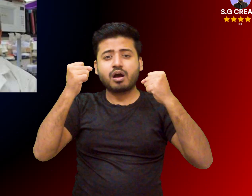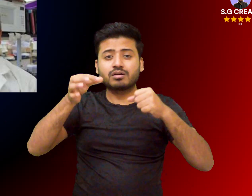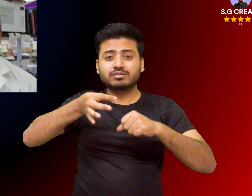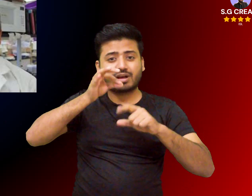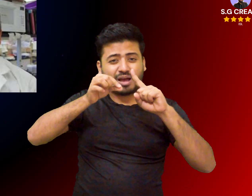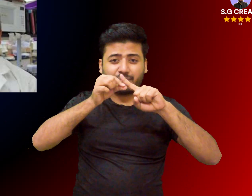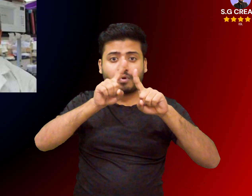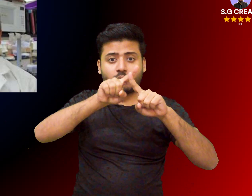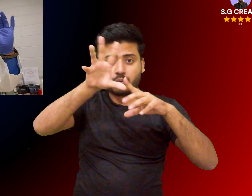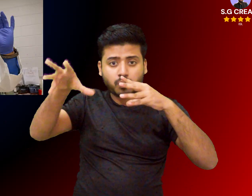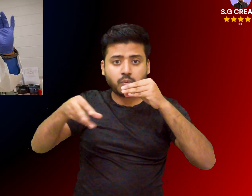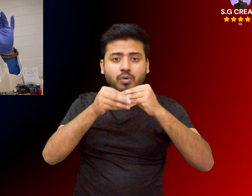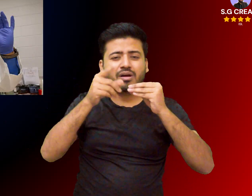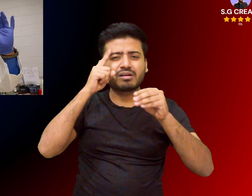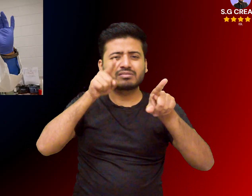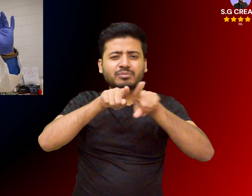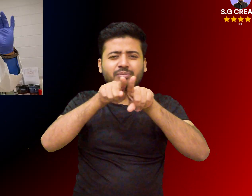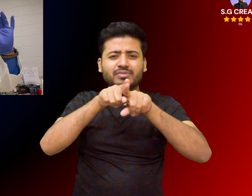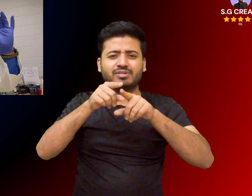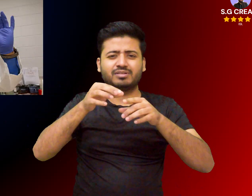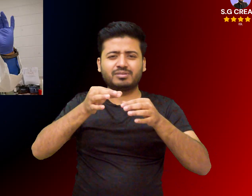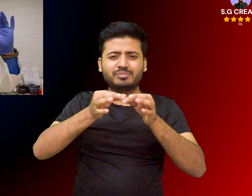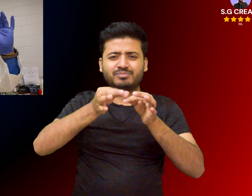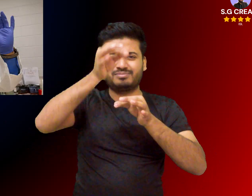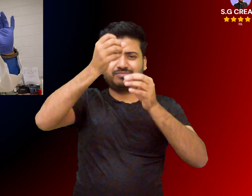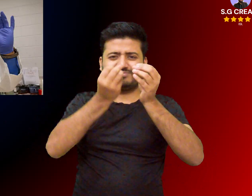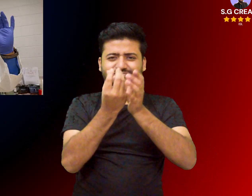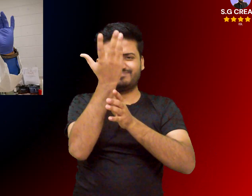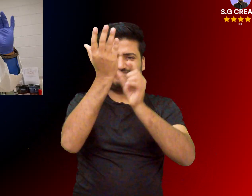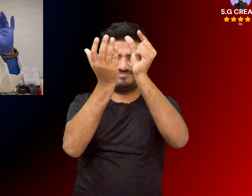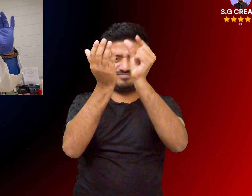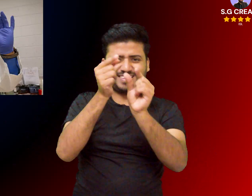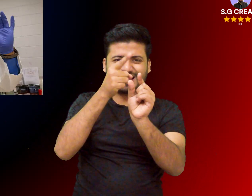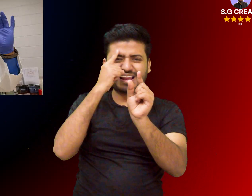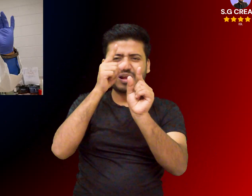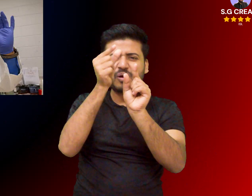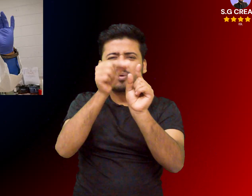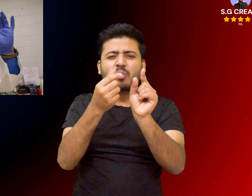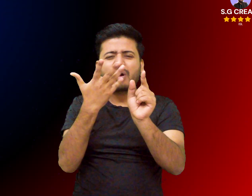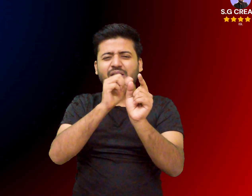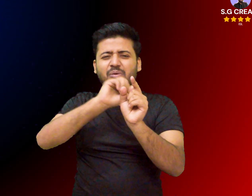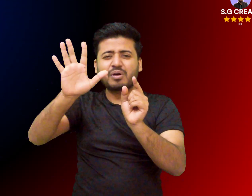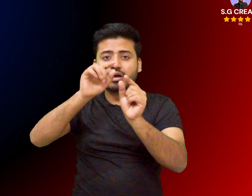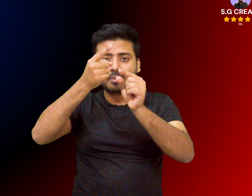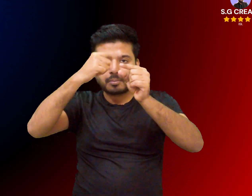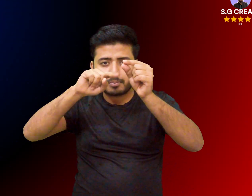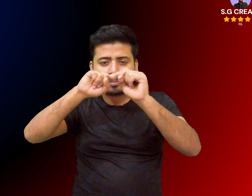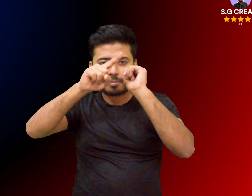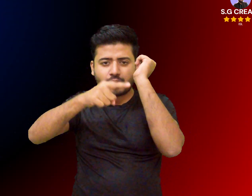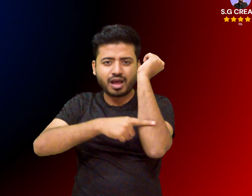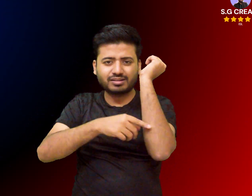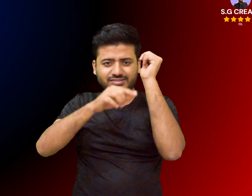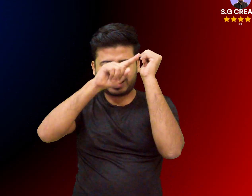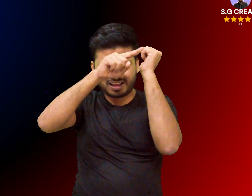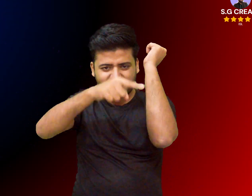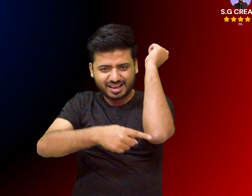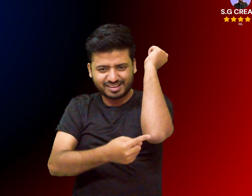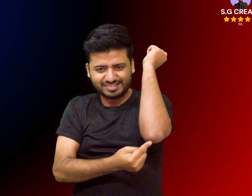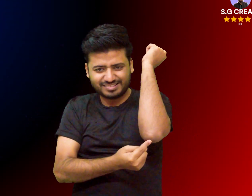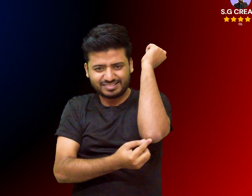for a coffee-like flavor the roots should be roasted in an oven at 200 degree f 350 degree f 93 degrees c